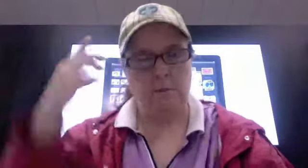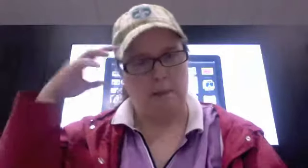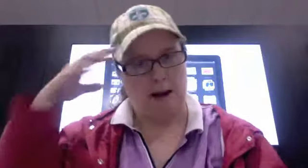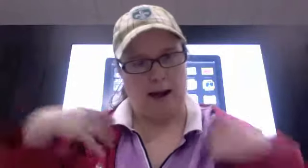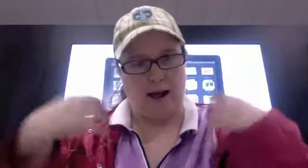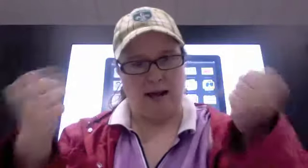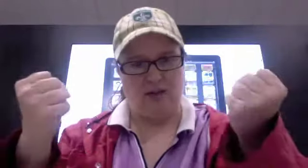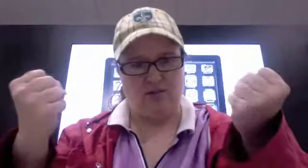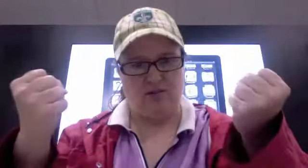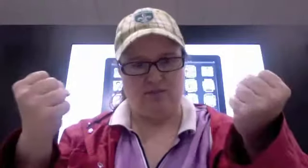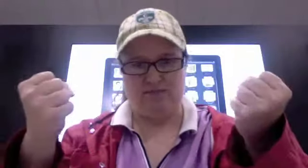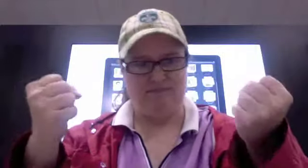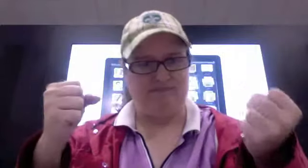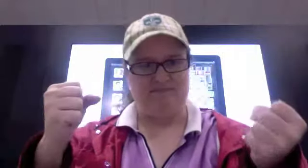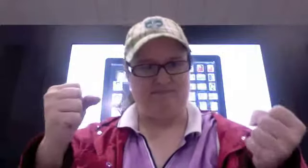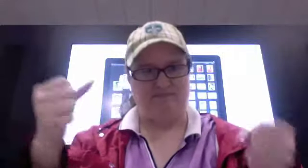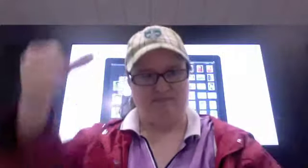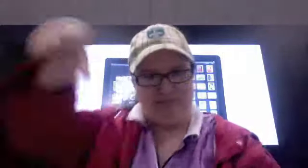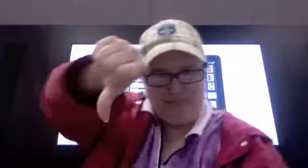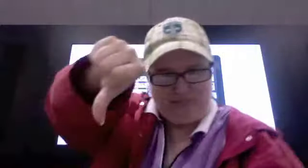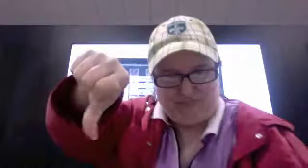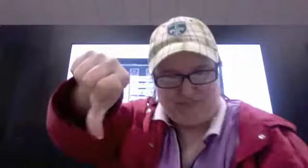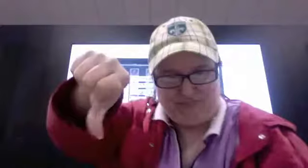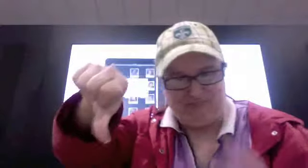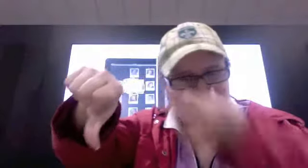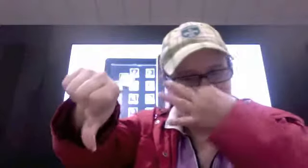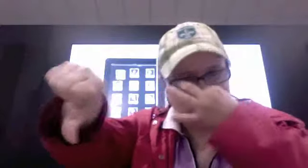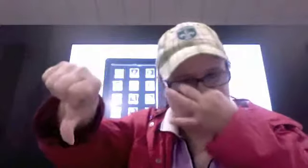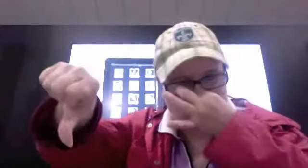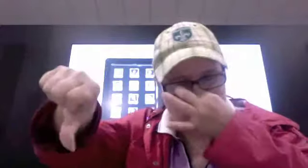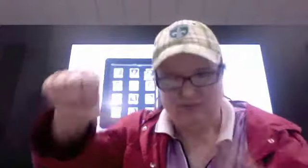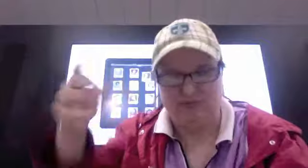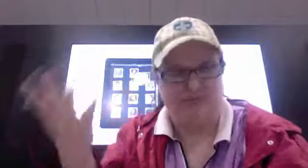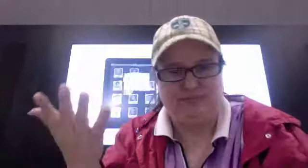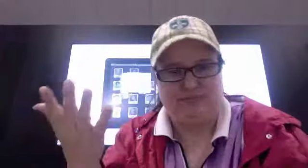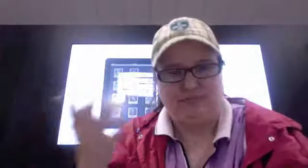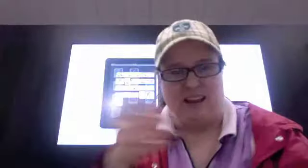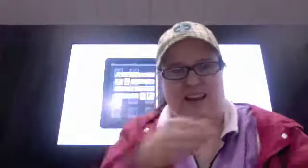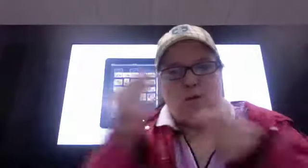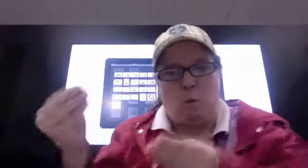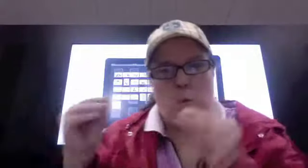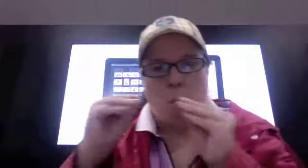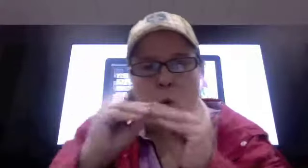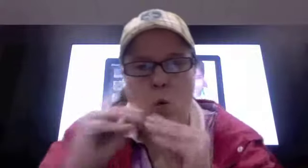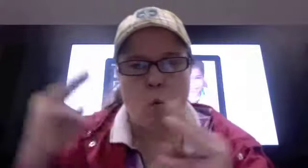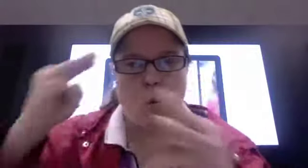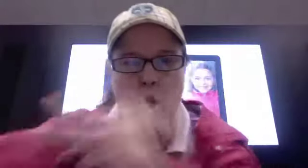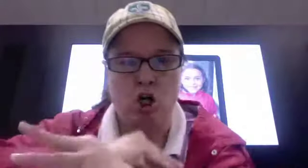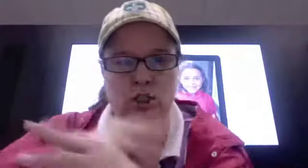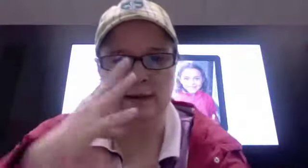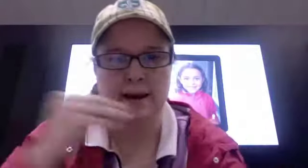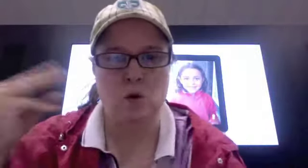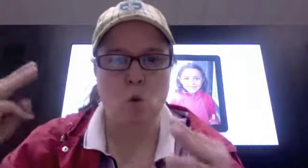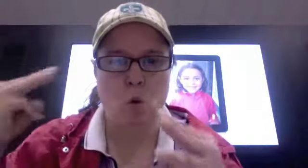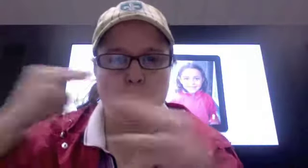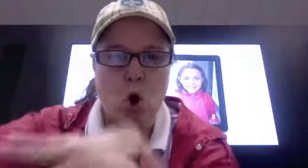Yeah. thing I don't like. That thing I don't want. I one on YouTube. Yeah. Yeah, is the word in the sound.